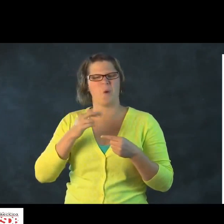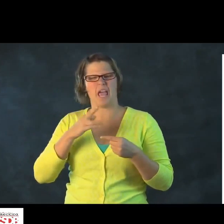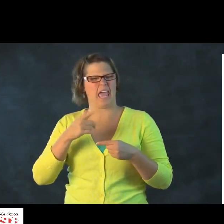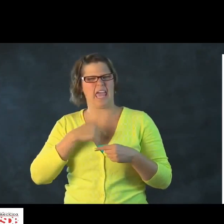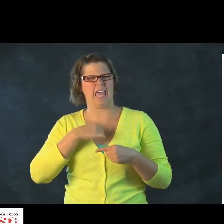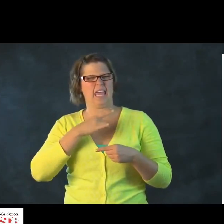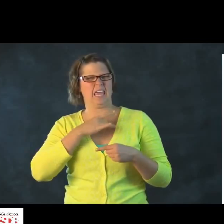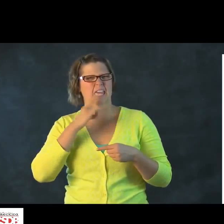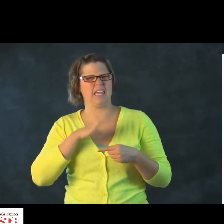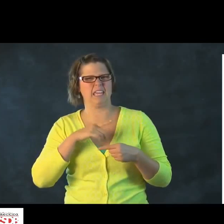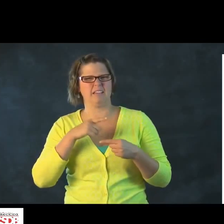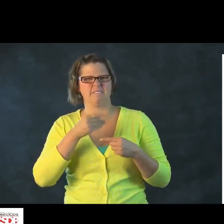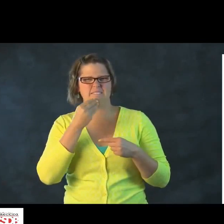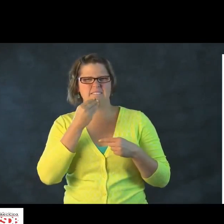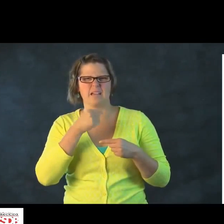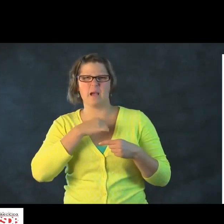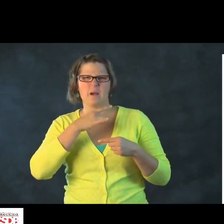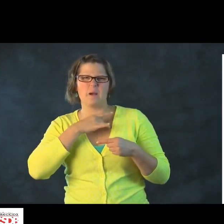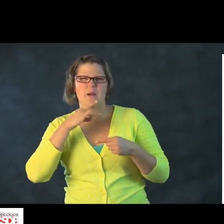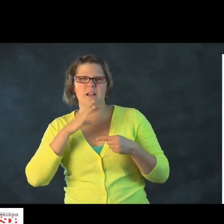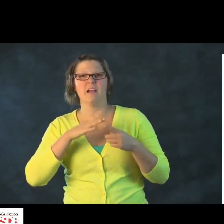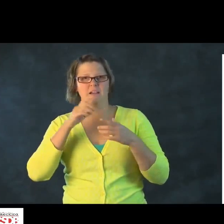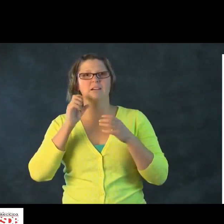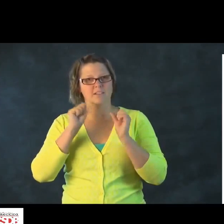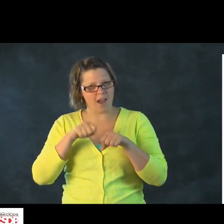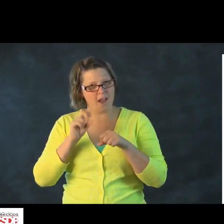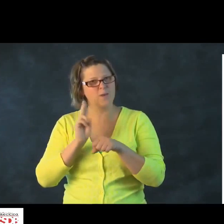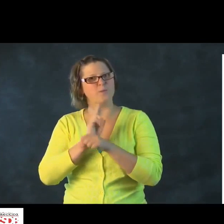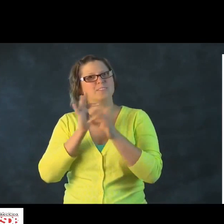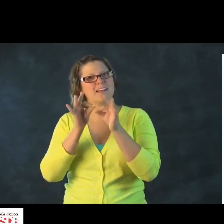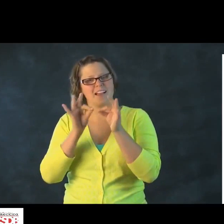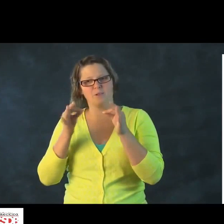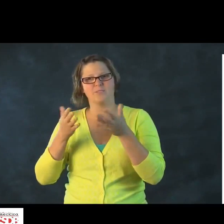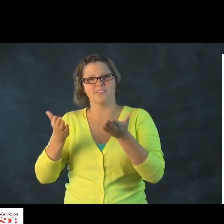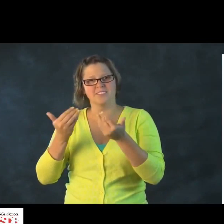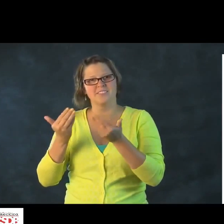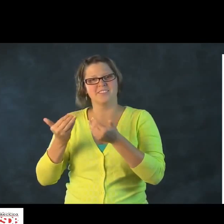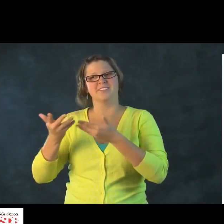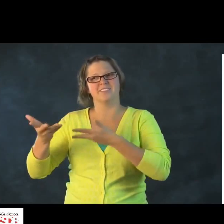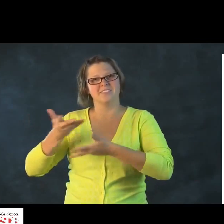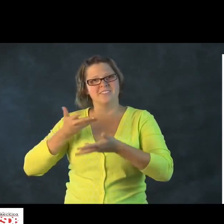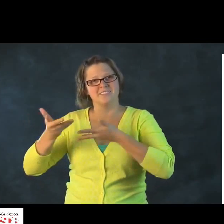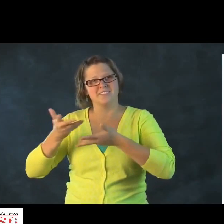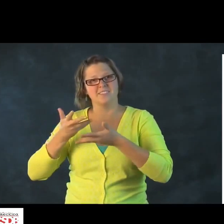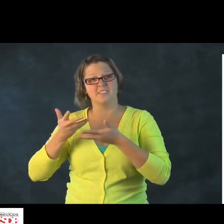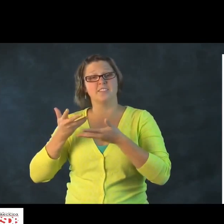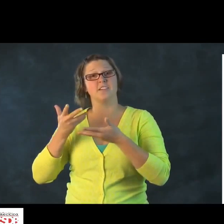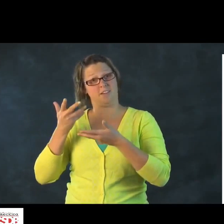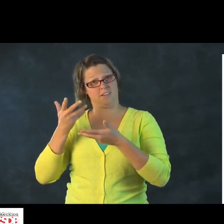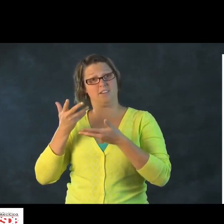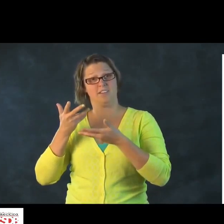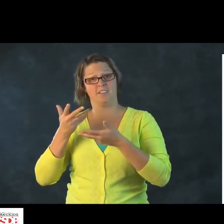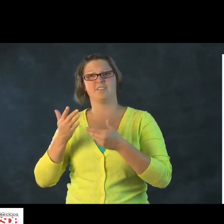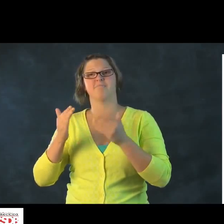Maybe we could have a food tasting, and you can say whether you like something or not. But all of those situations, you are using